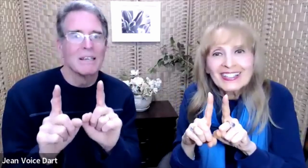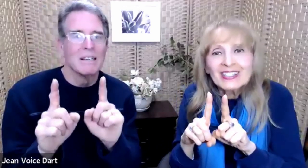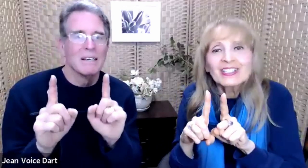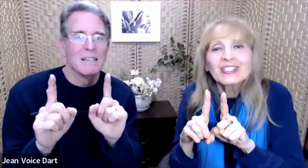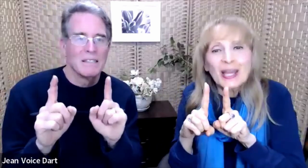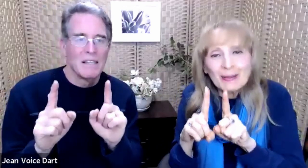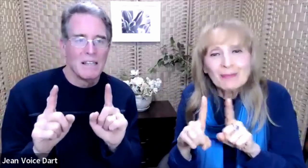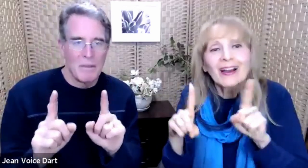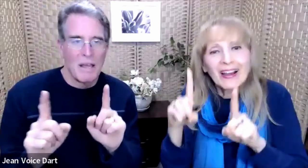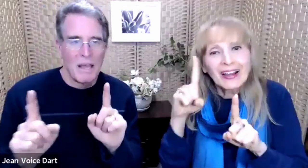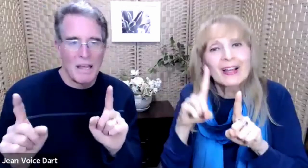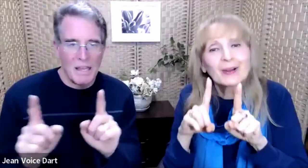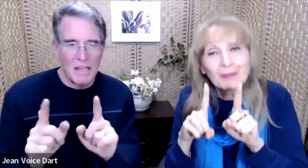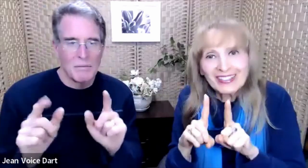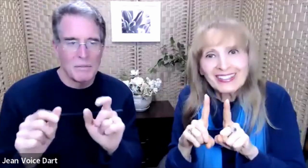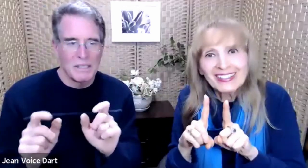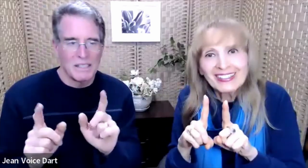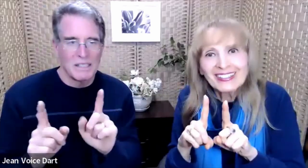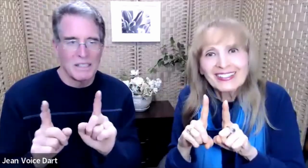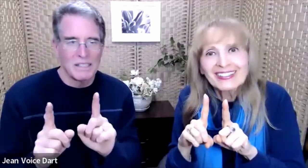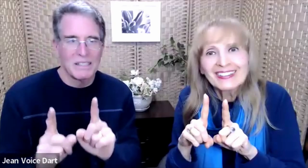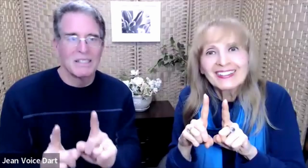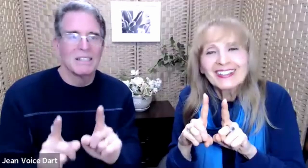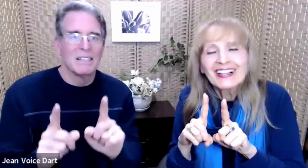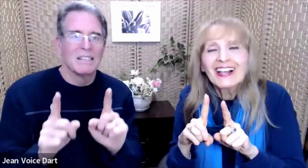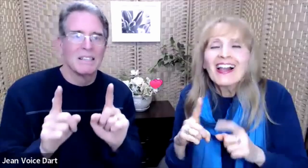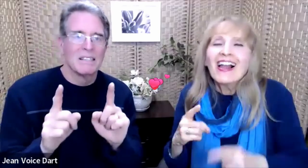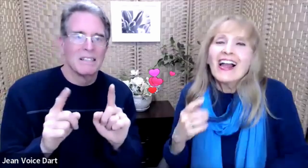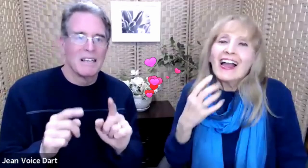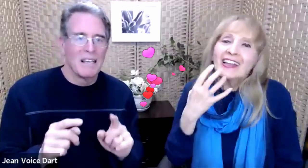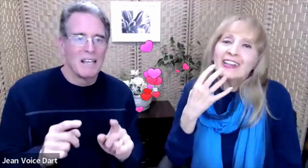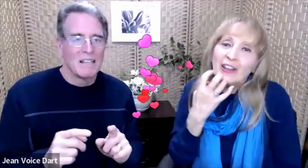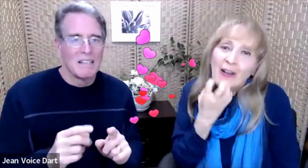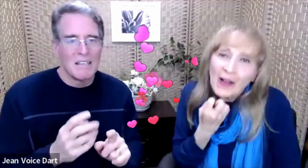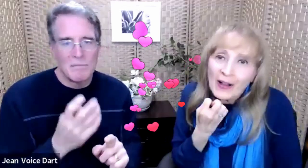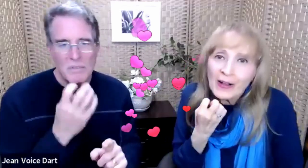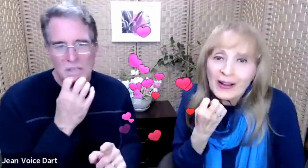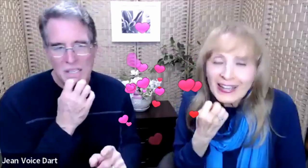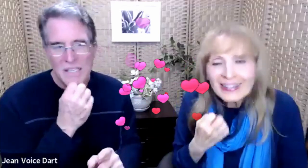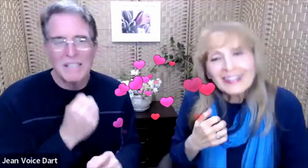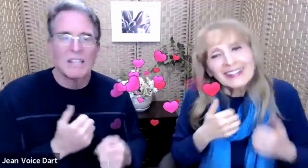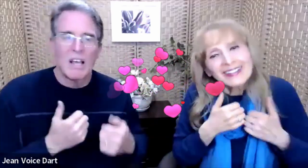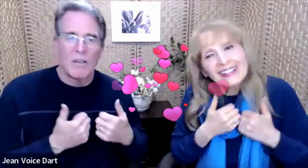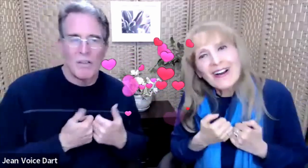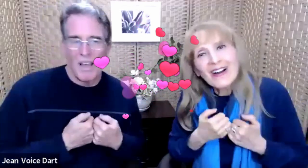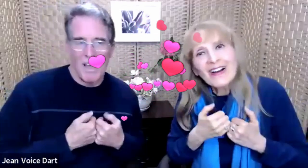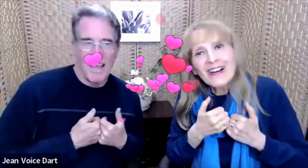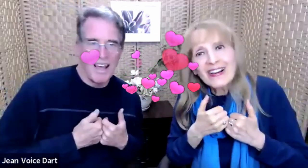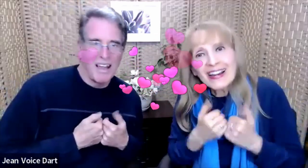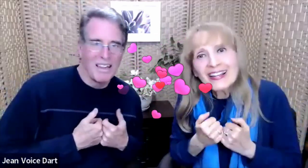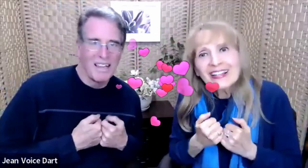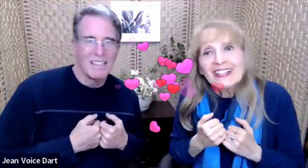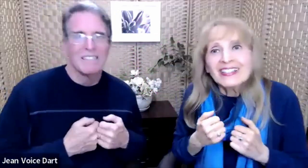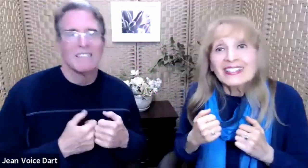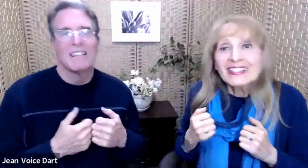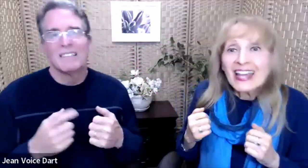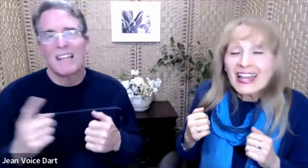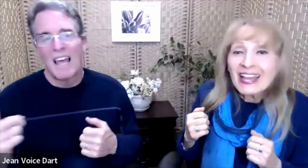Stand by me. And darling, darling, stand